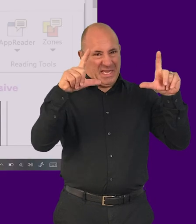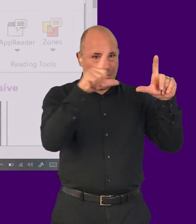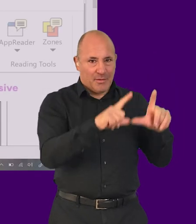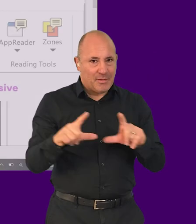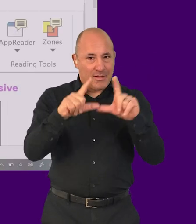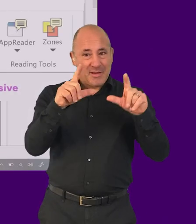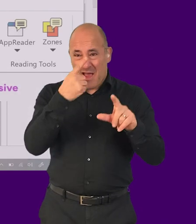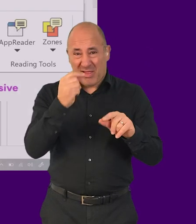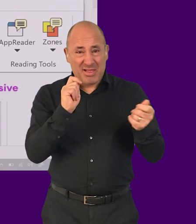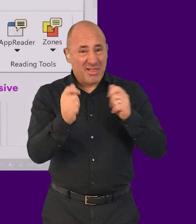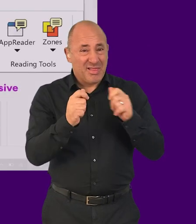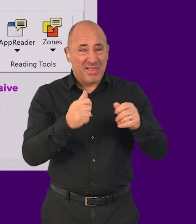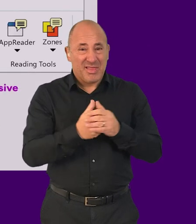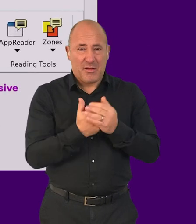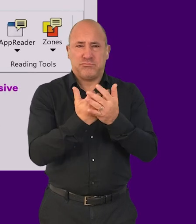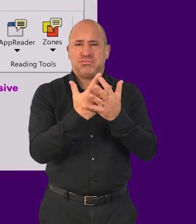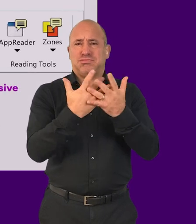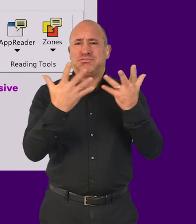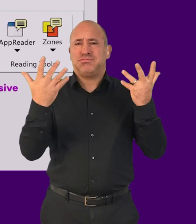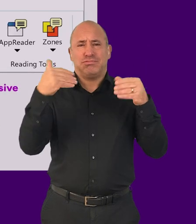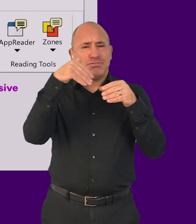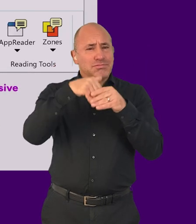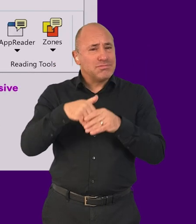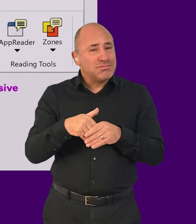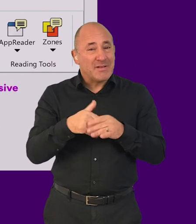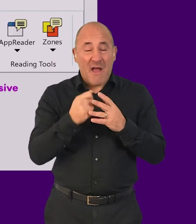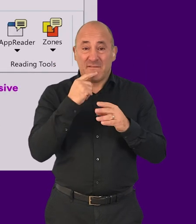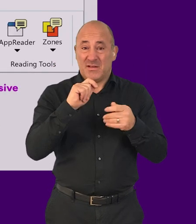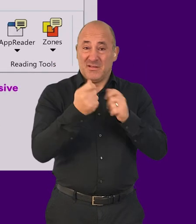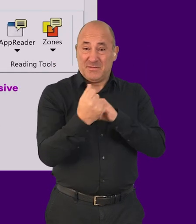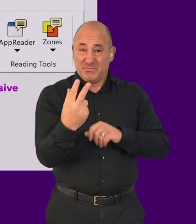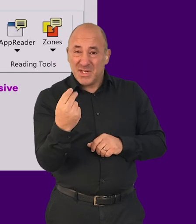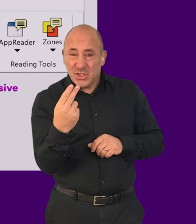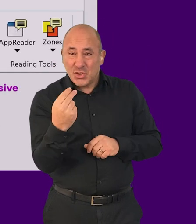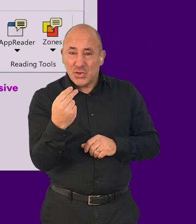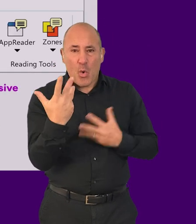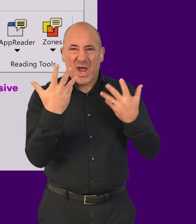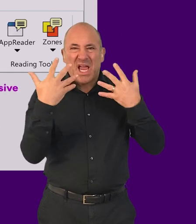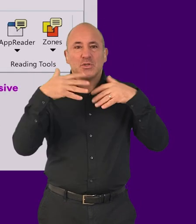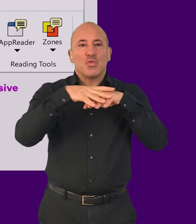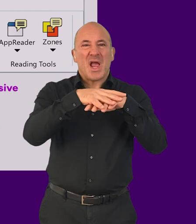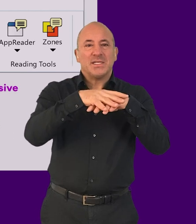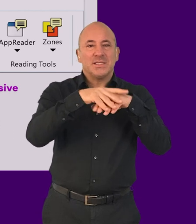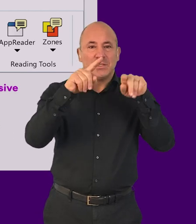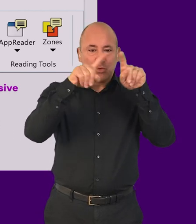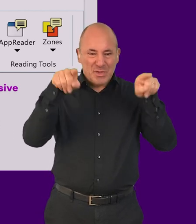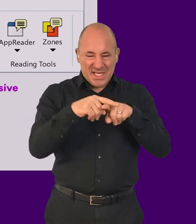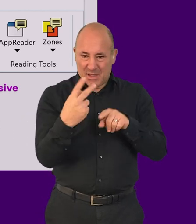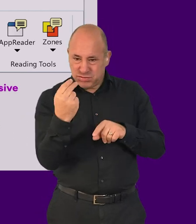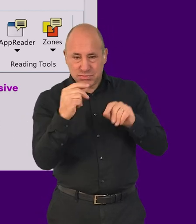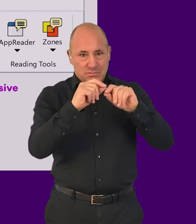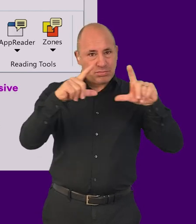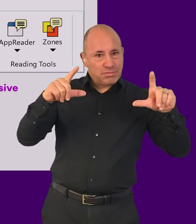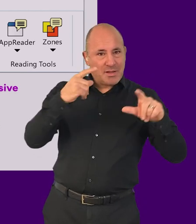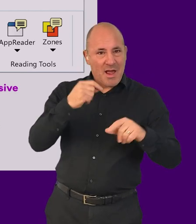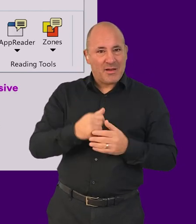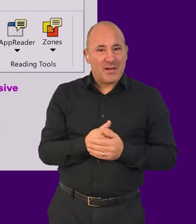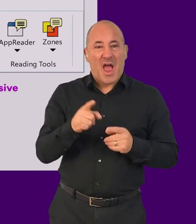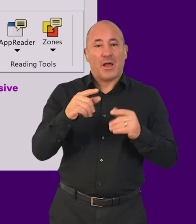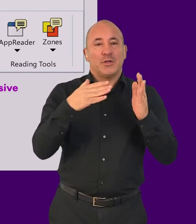Many screen magnification solutions also include speech output or integrated screen reading capabilities. Taking ZoomText as